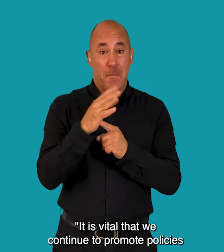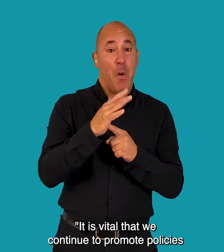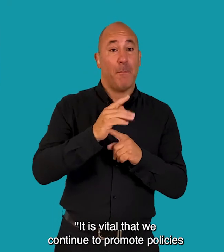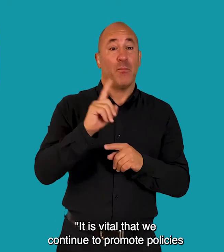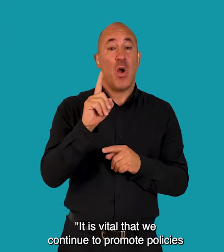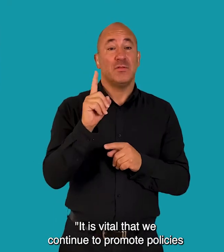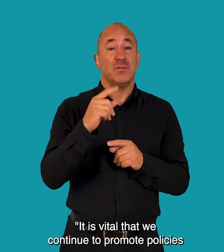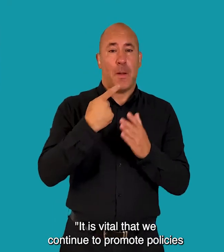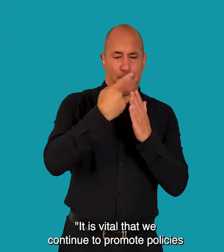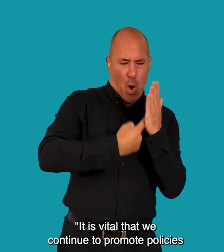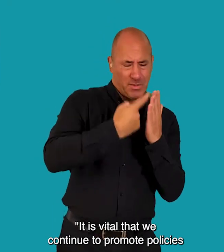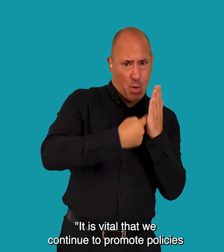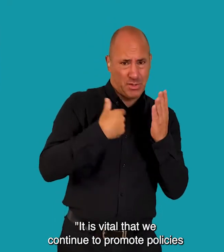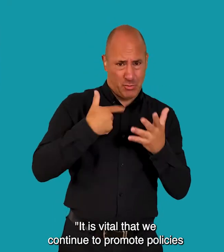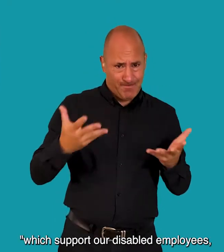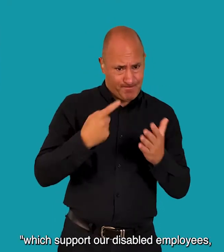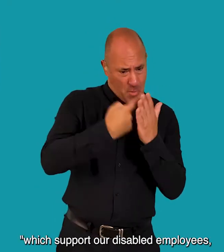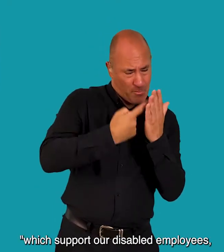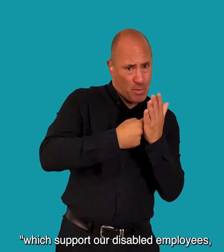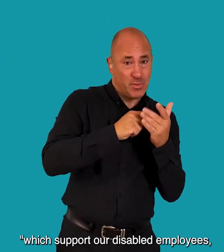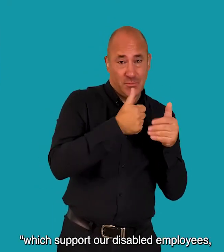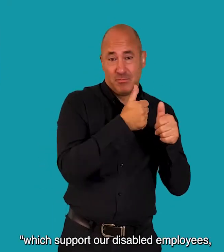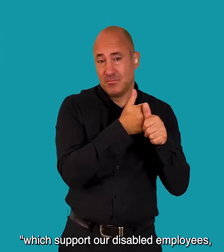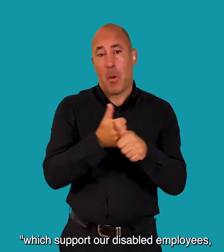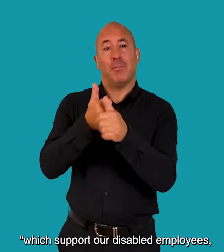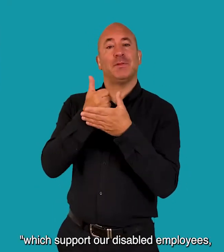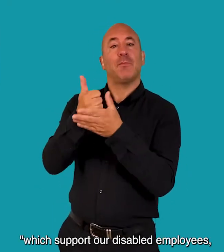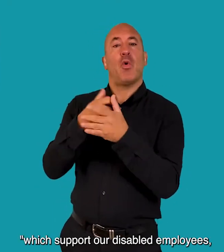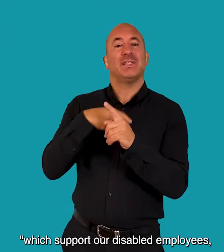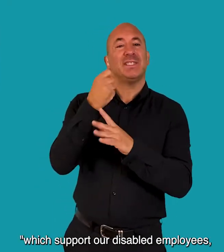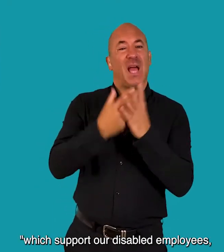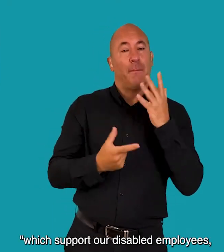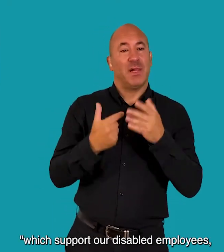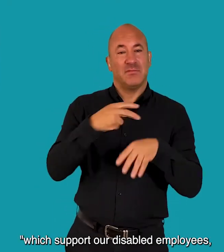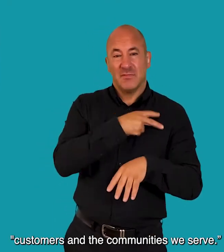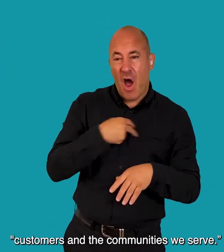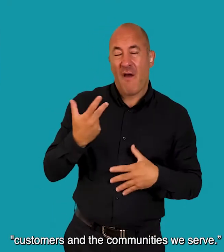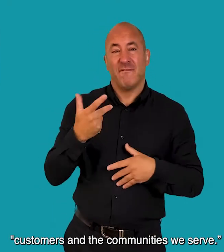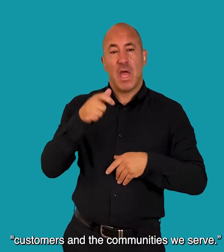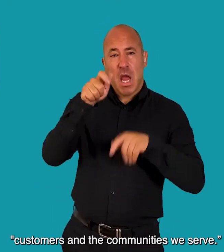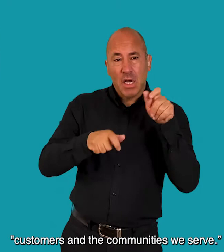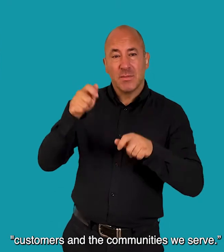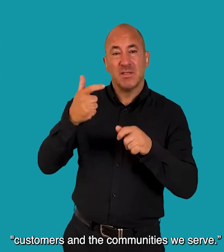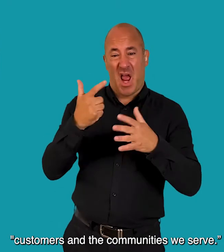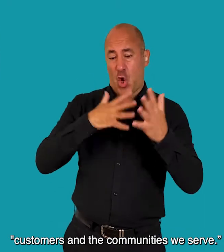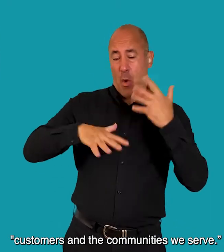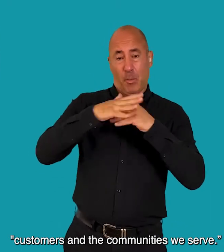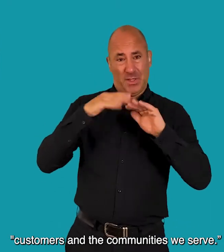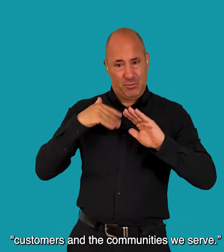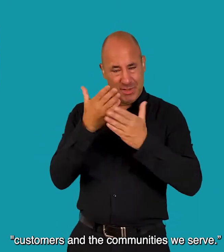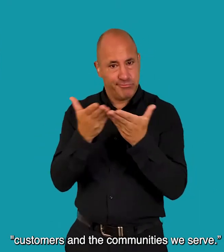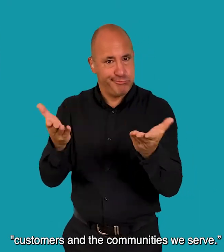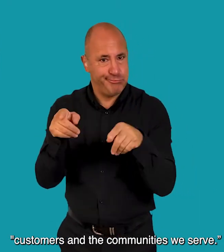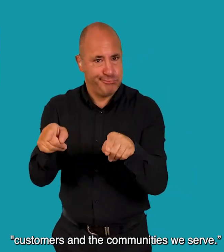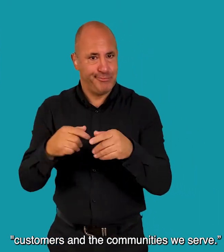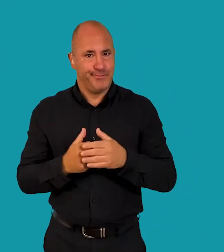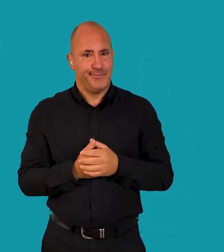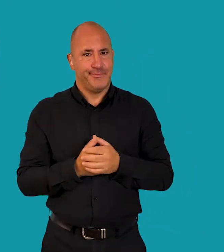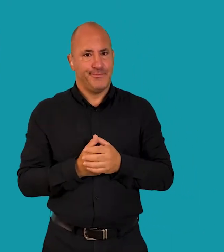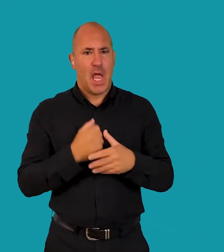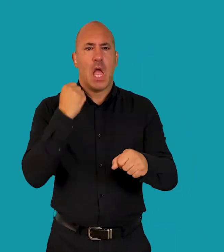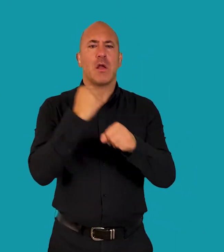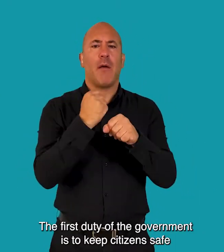we continue to promote policies which support our disabled employees, customers and the communities we serve